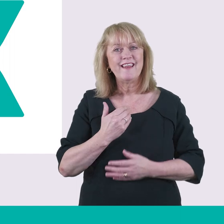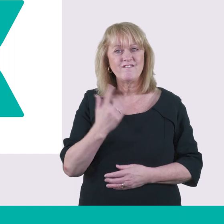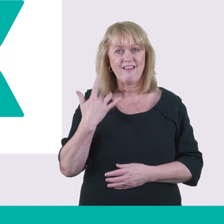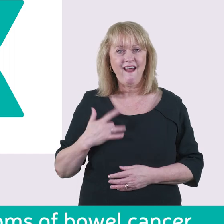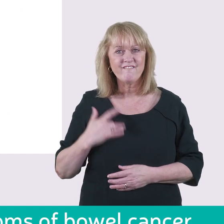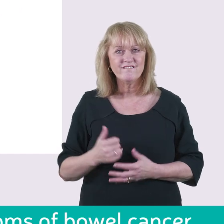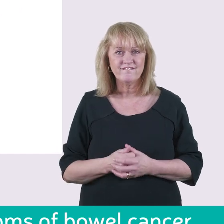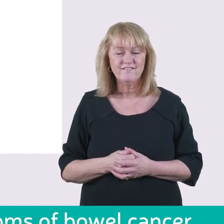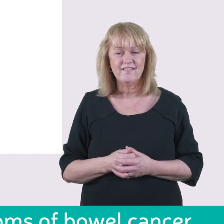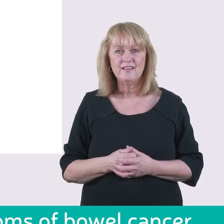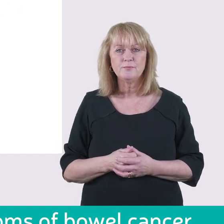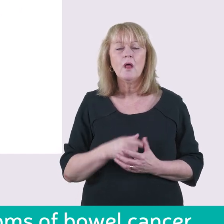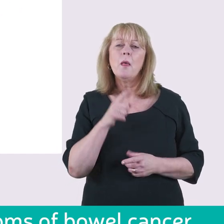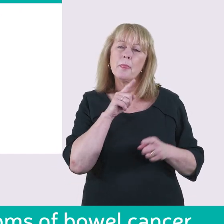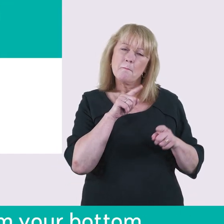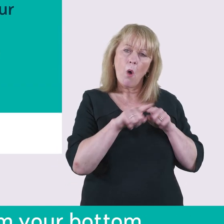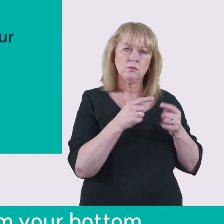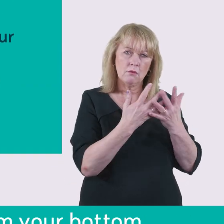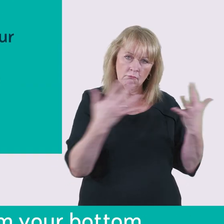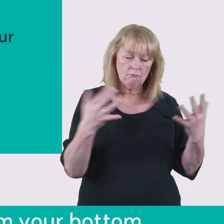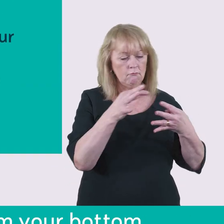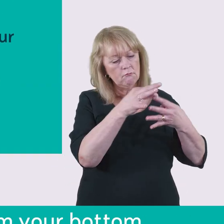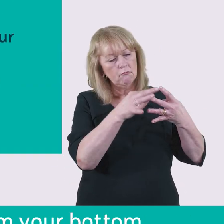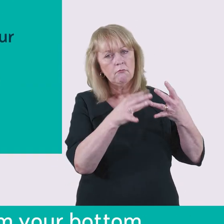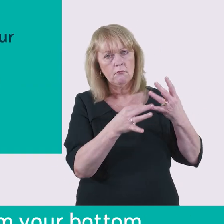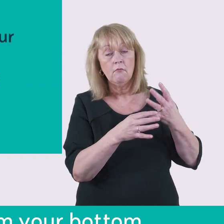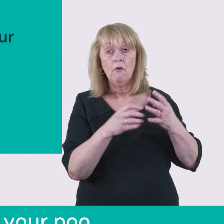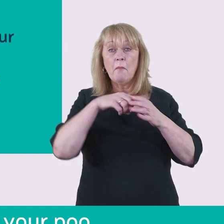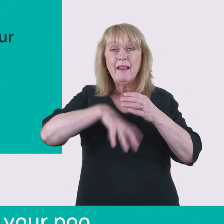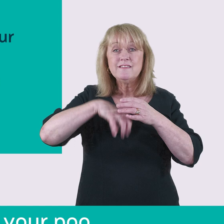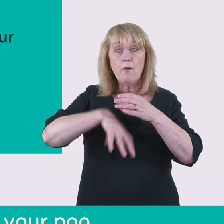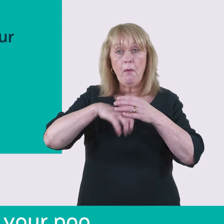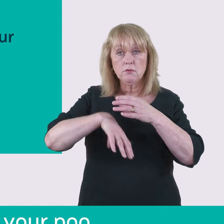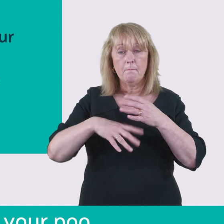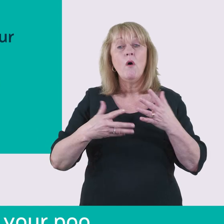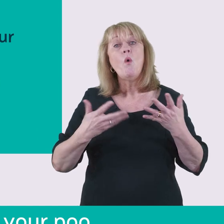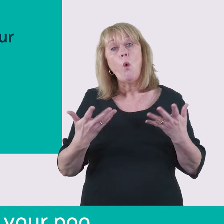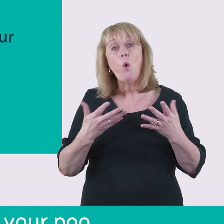The most common symptoms of bowel cancer include bleeding from your bottom and all blood in your poo,